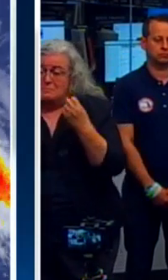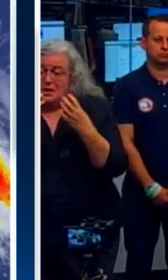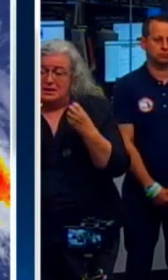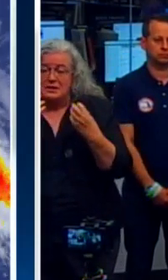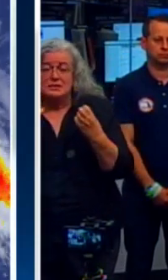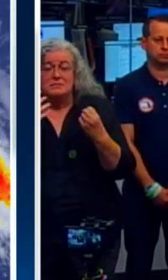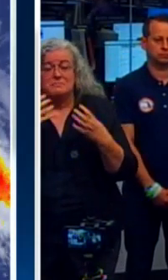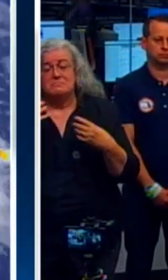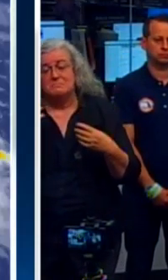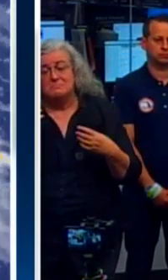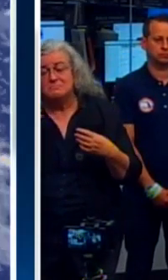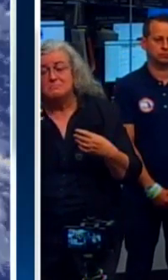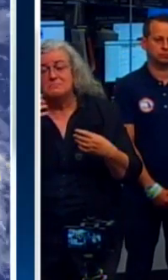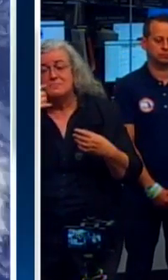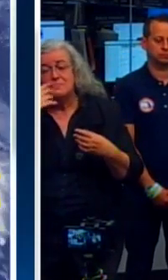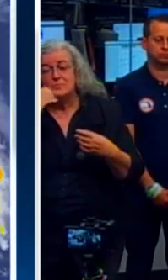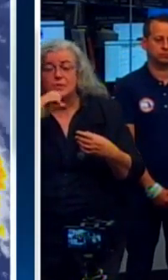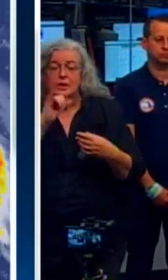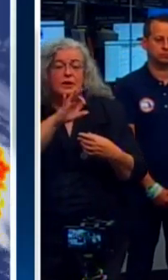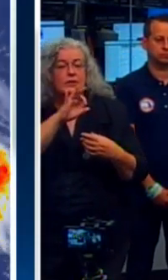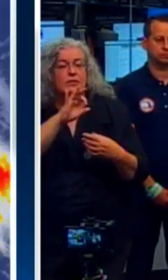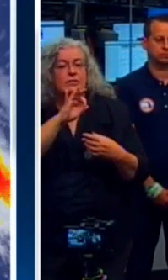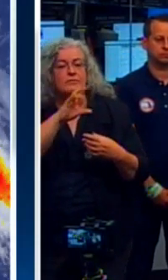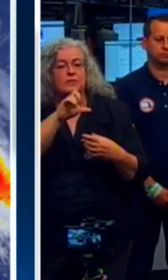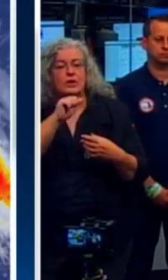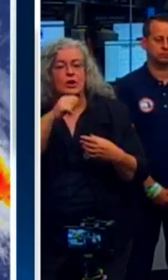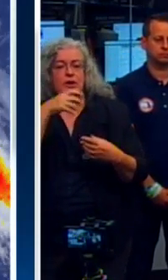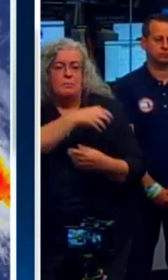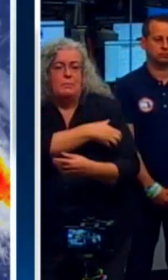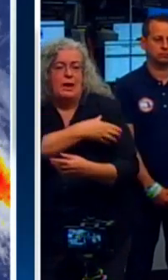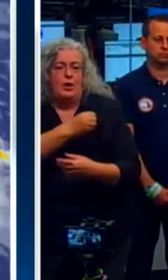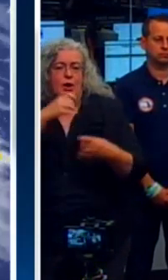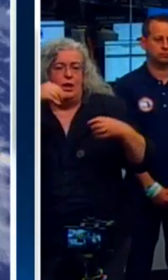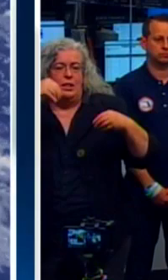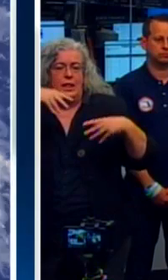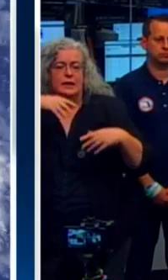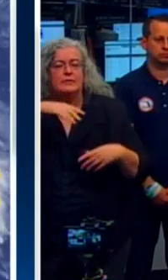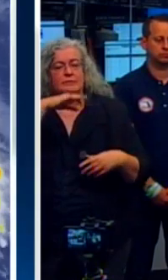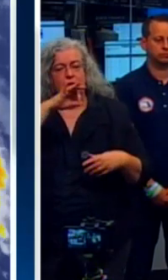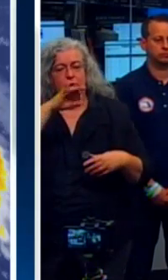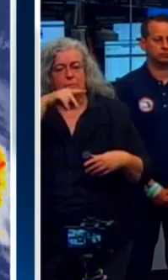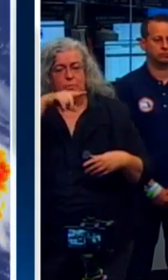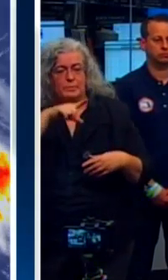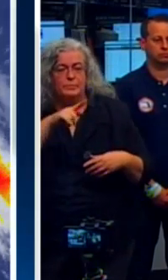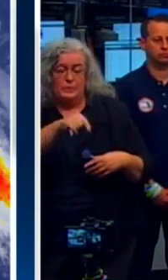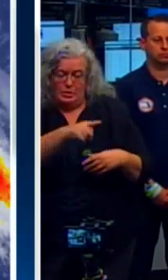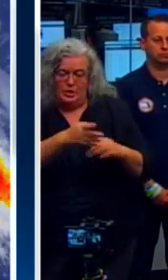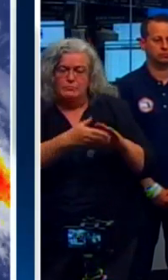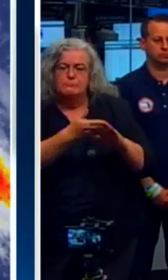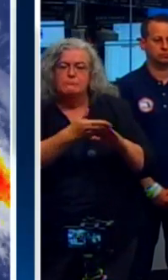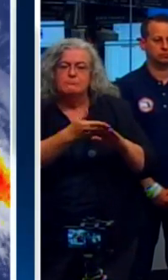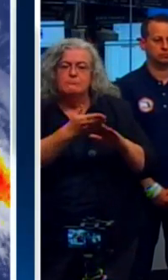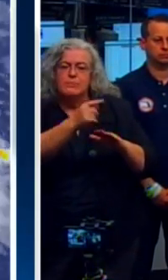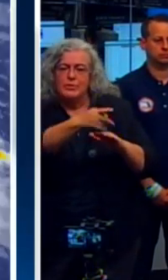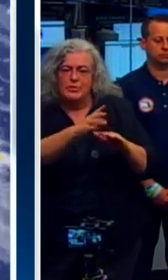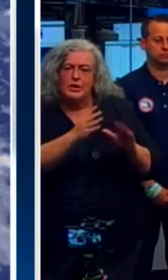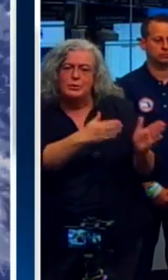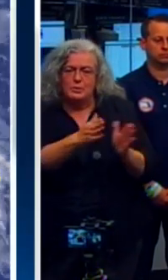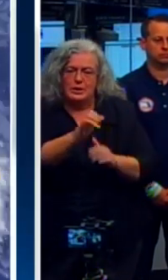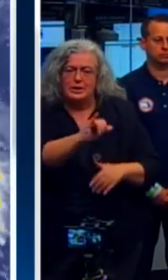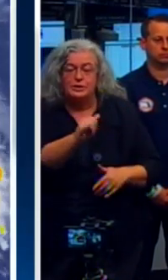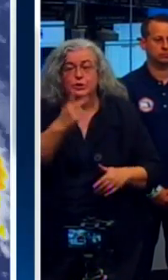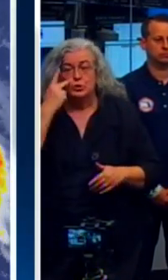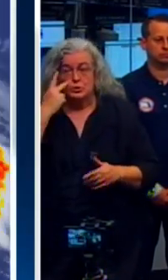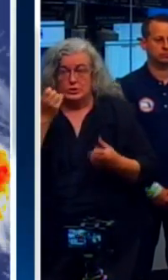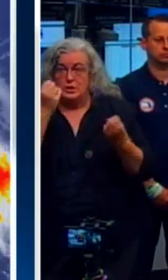companies like Florida Power and Light. And they are executing their plans. And you're seeing a lot of assets being brought to bear in Florida